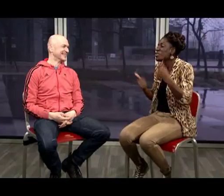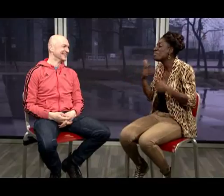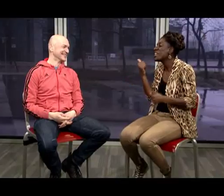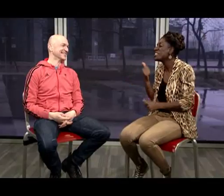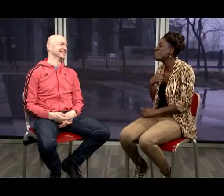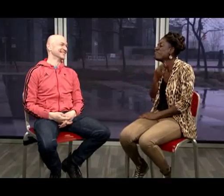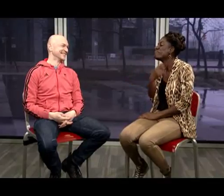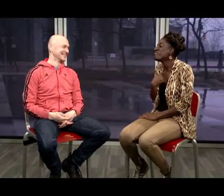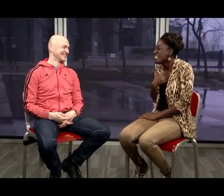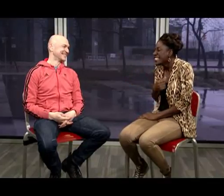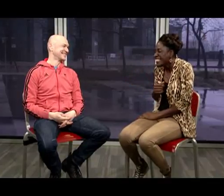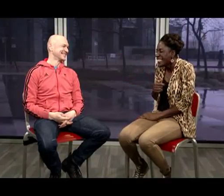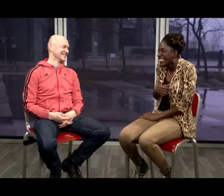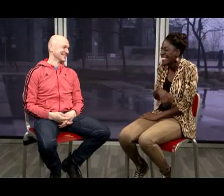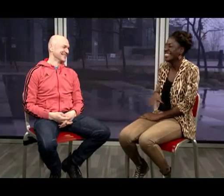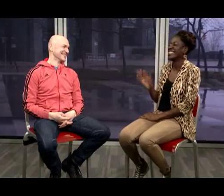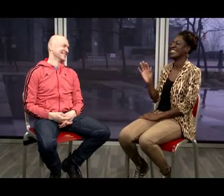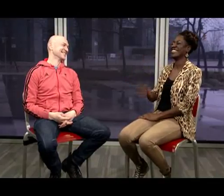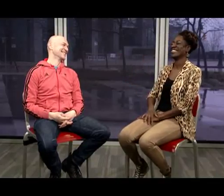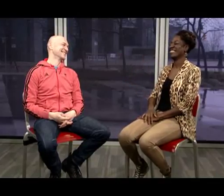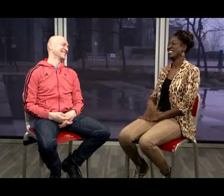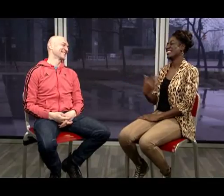to hopefully maybe have a little competition To see who's best